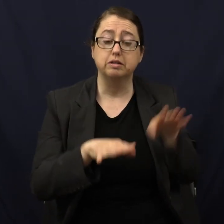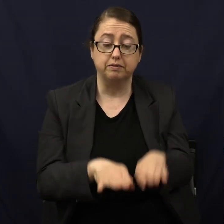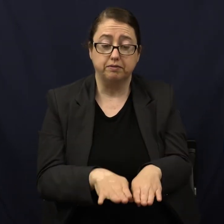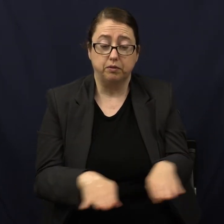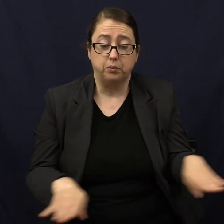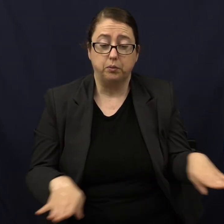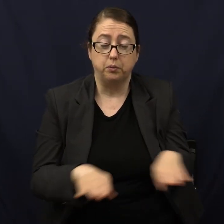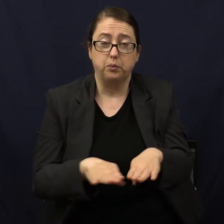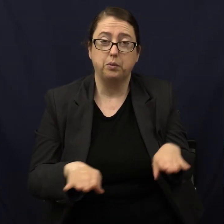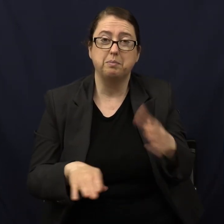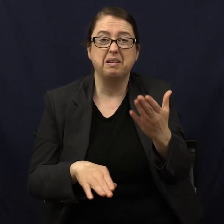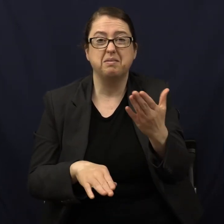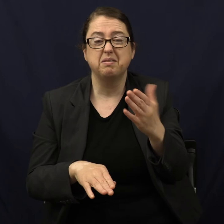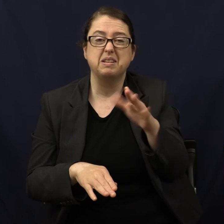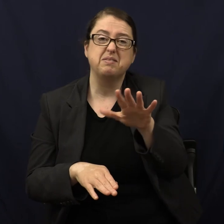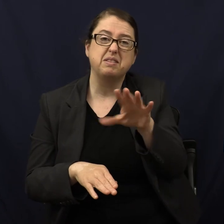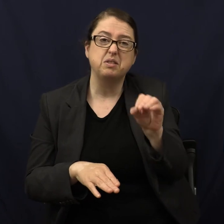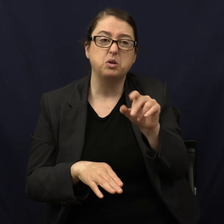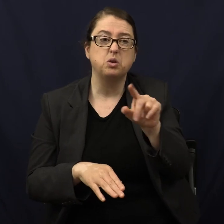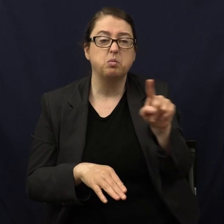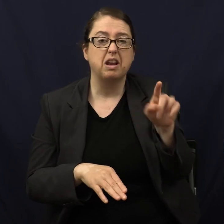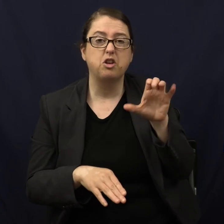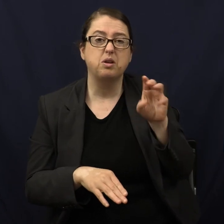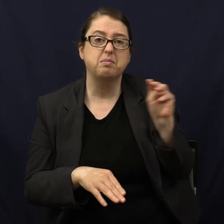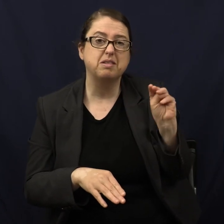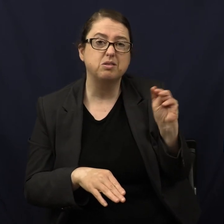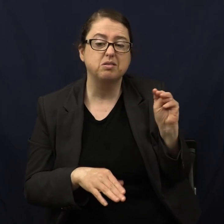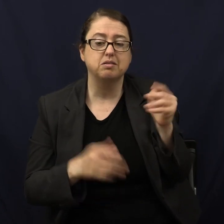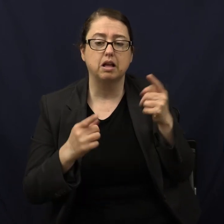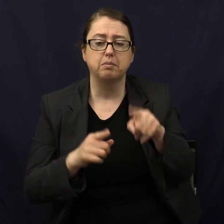out from the shore. So what's constantly happening?